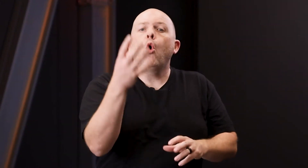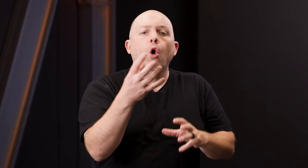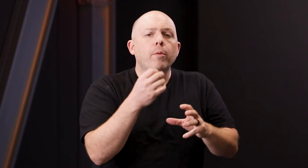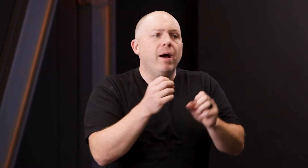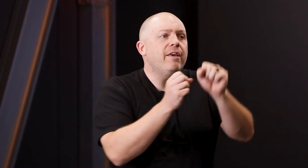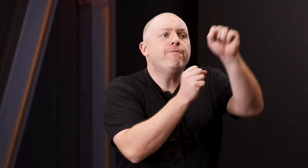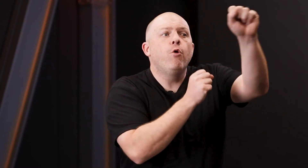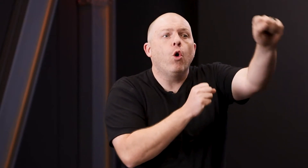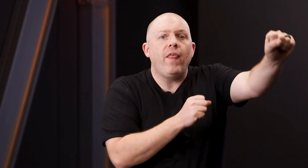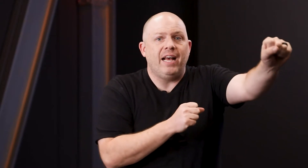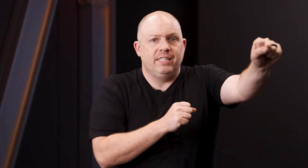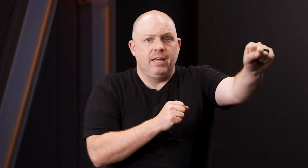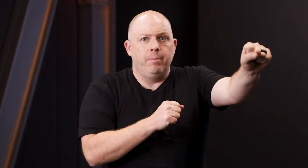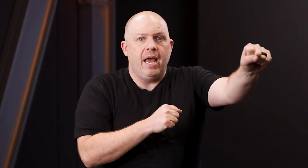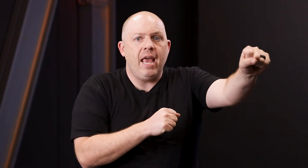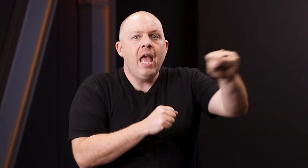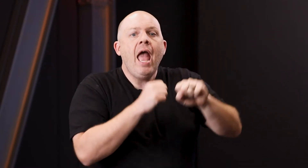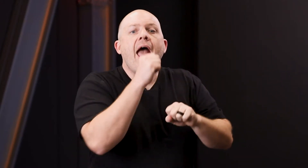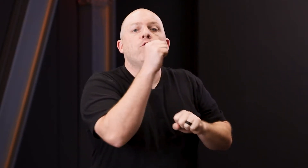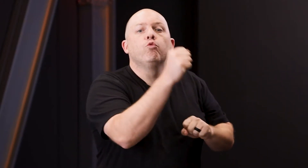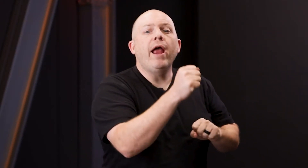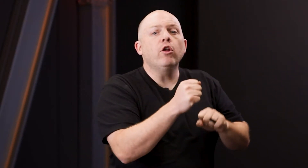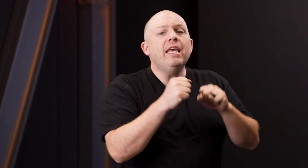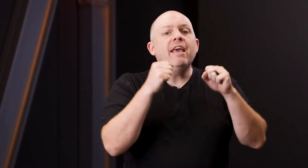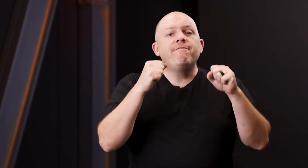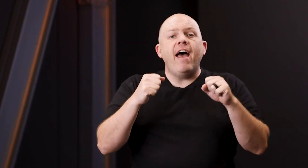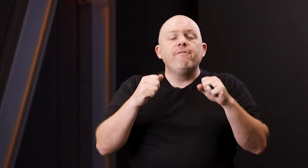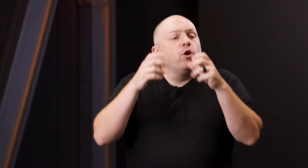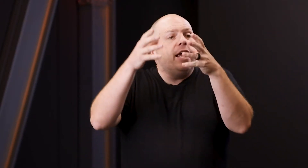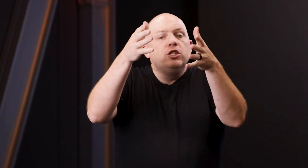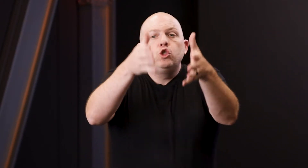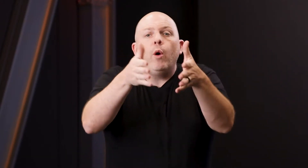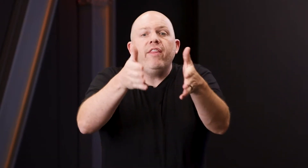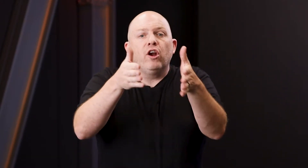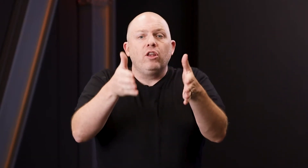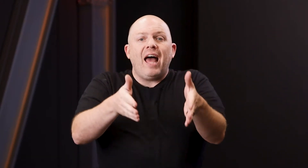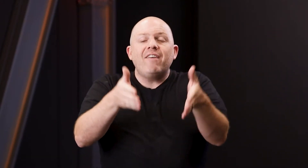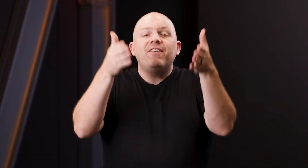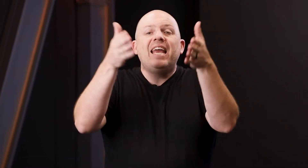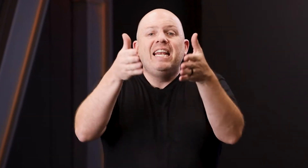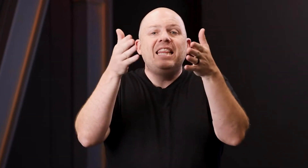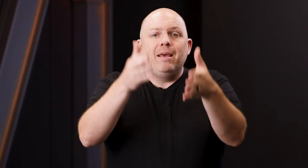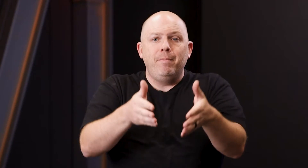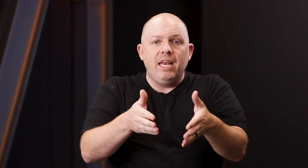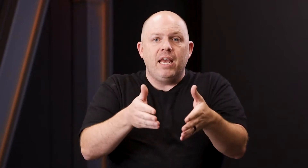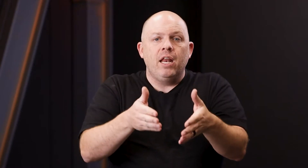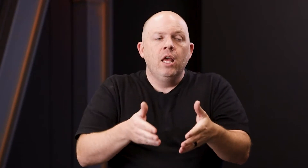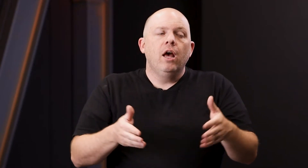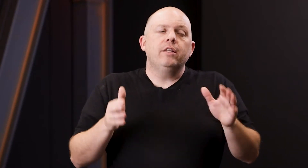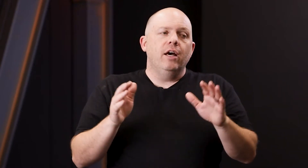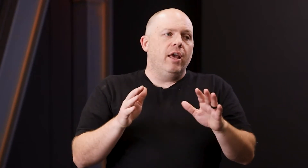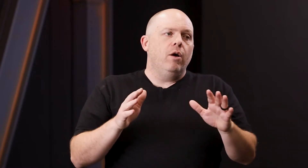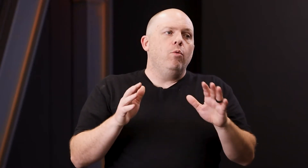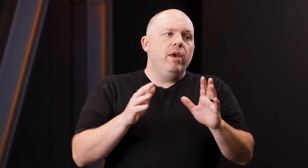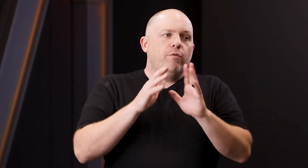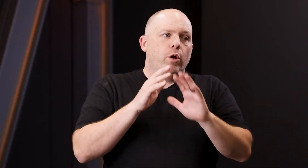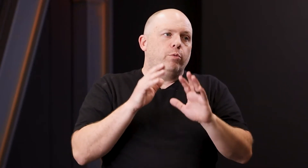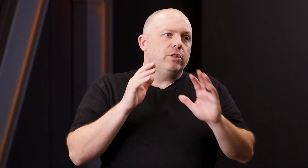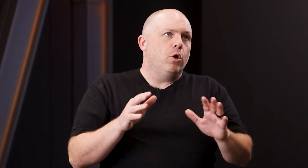hoard money for that someday, and rarely, if ever, enjoy their life in the immediate. I'll tell you, we have worked with so